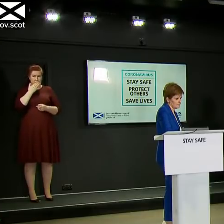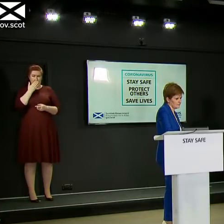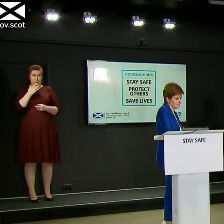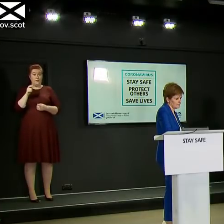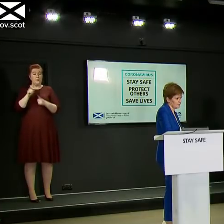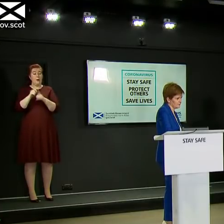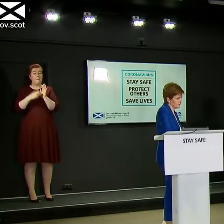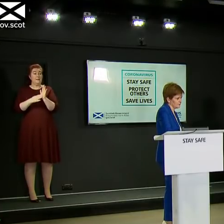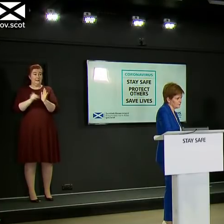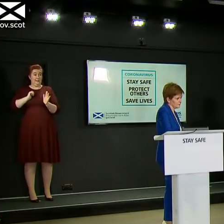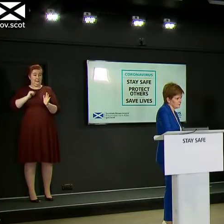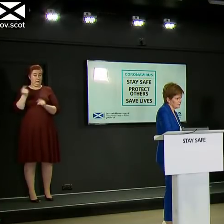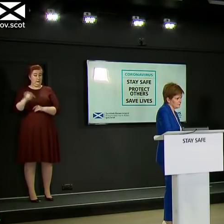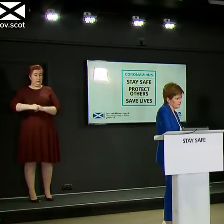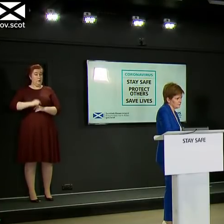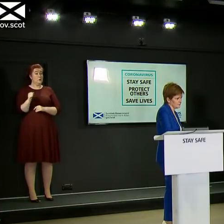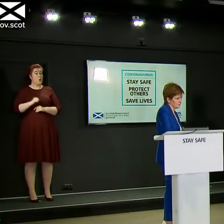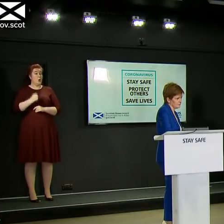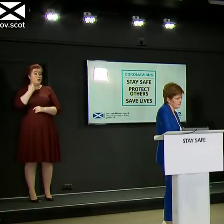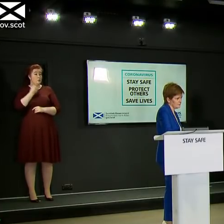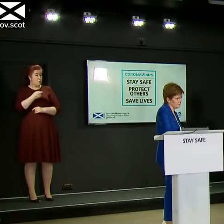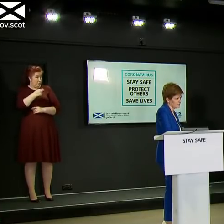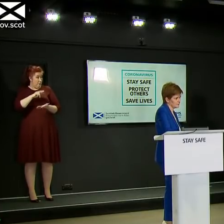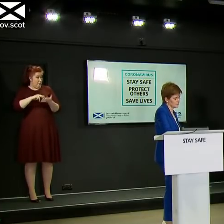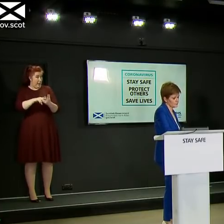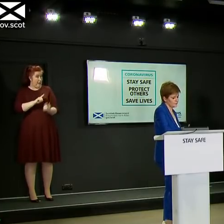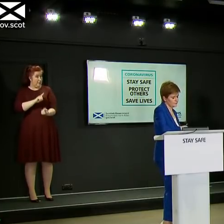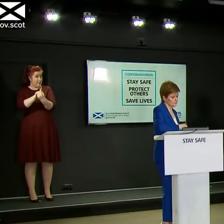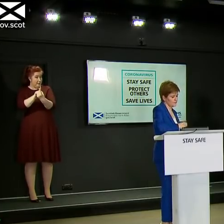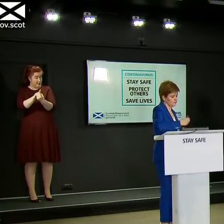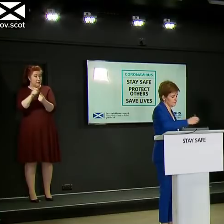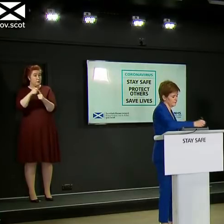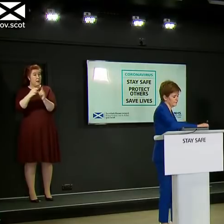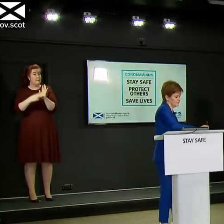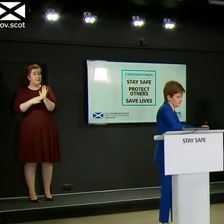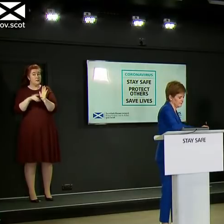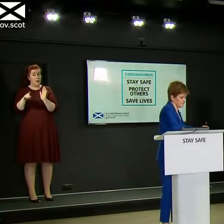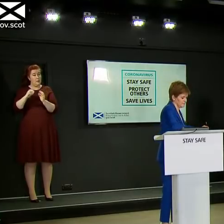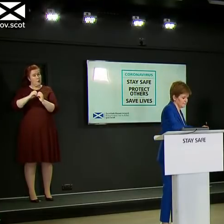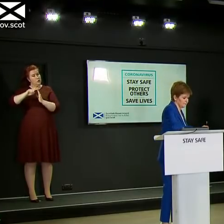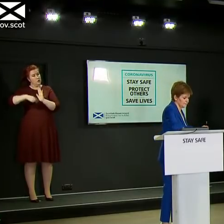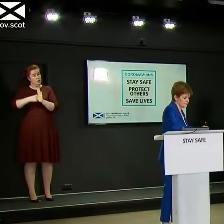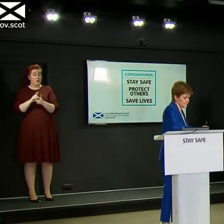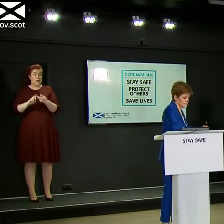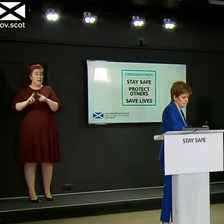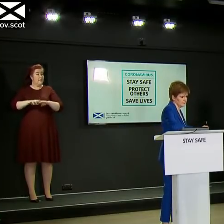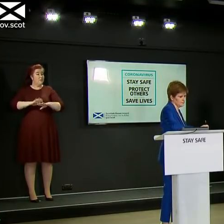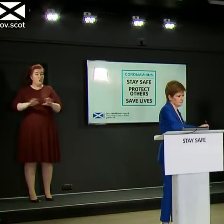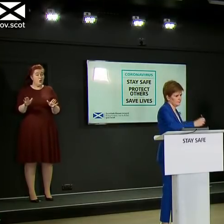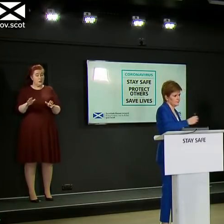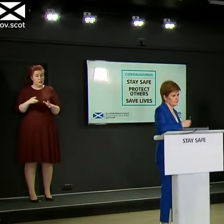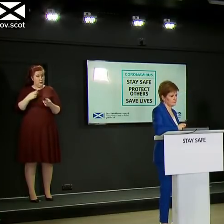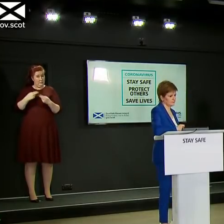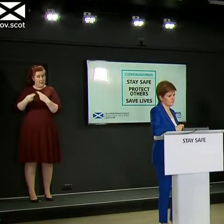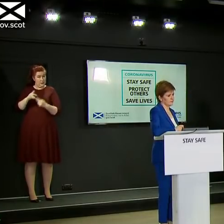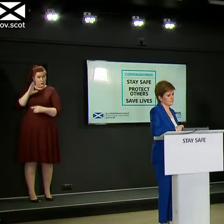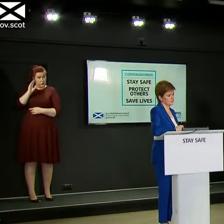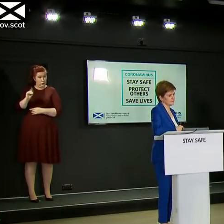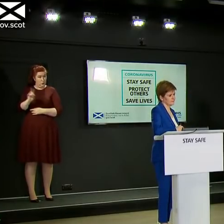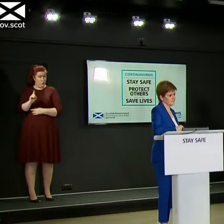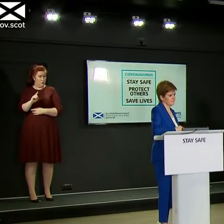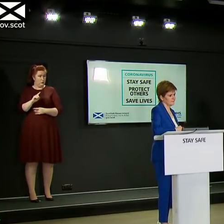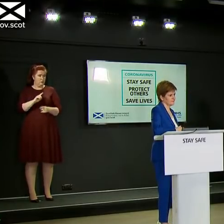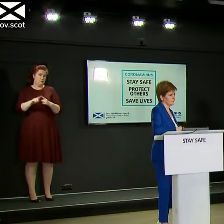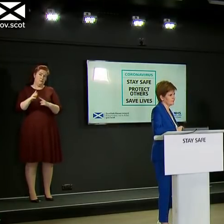due to visit Scotland tomorrow, do you have any plans to meet him? And if not, what's your message to him? And what do you feel the most pressing issue